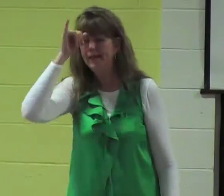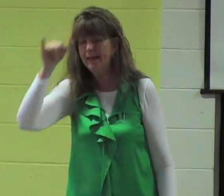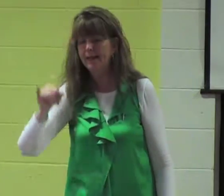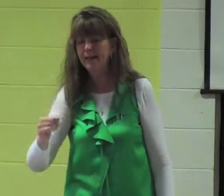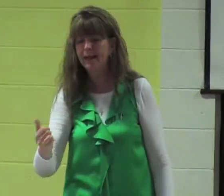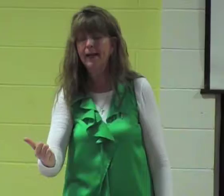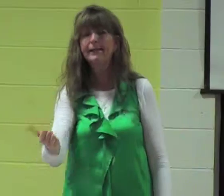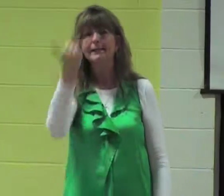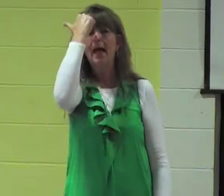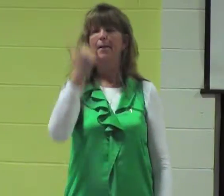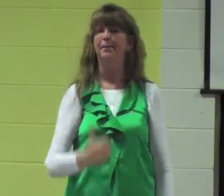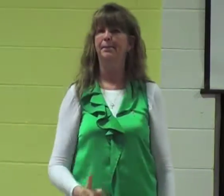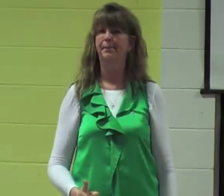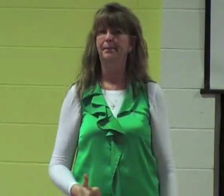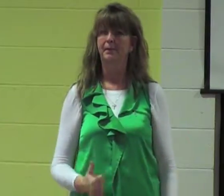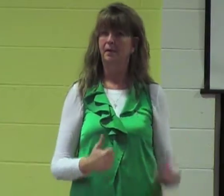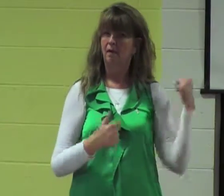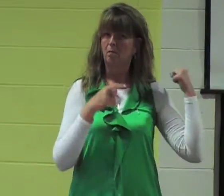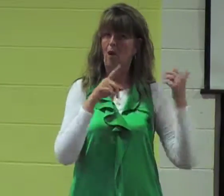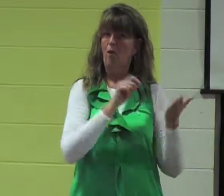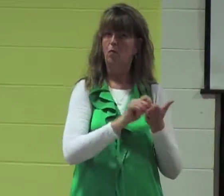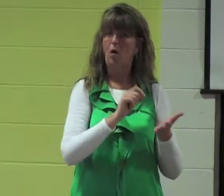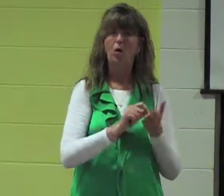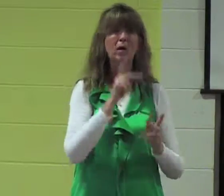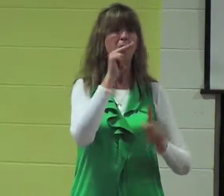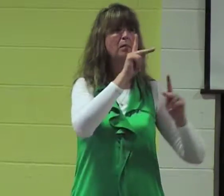stupid, idiot, dumb, that kind of meaning.